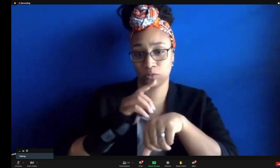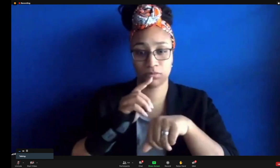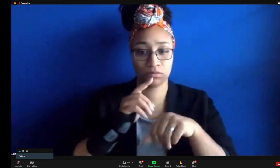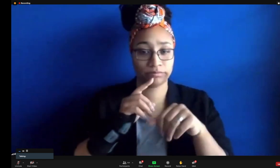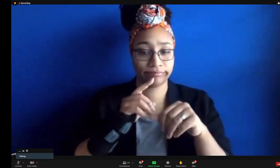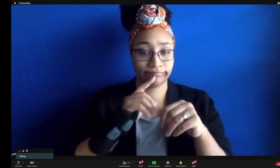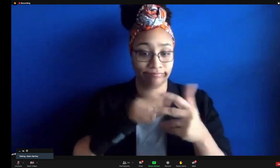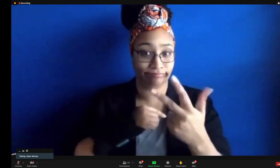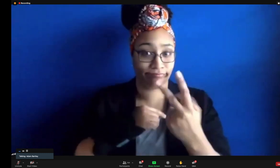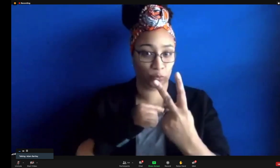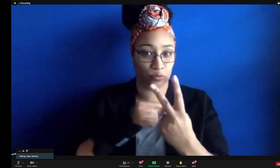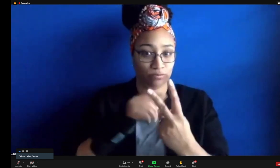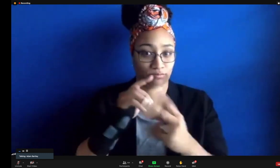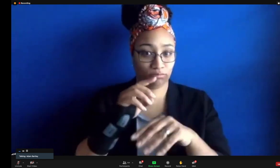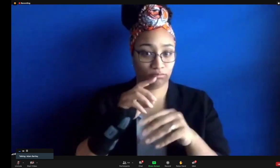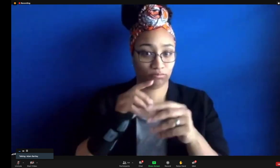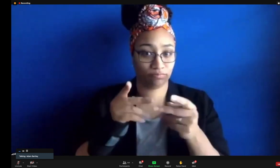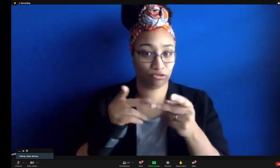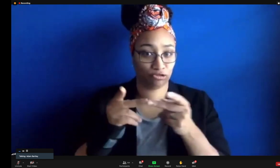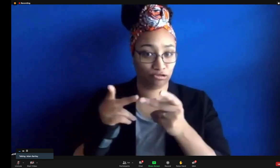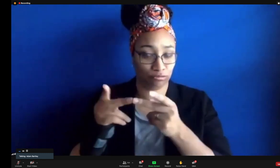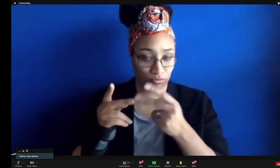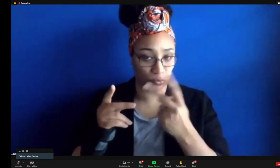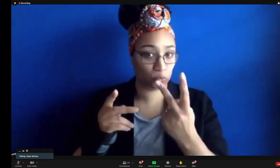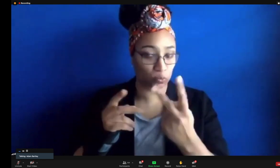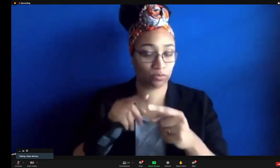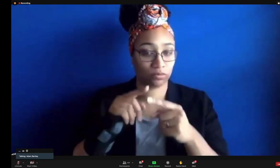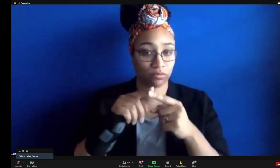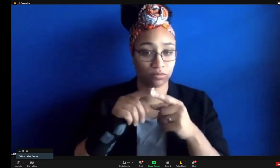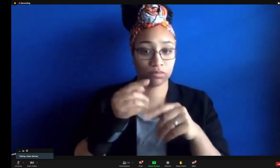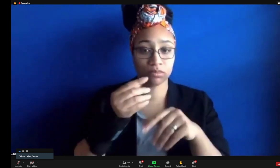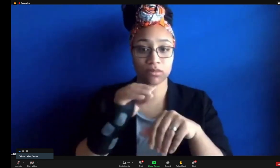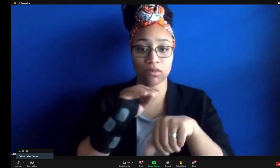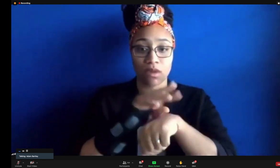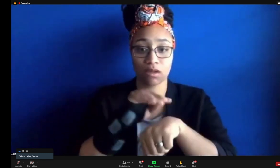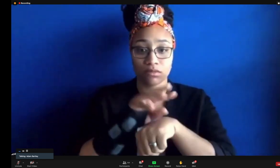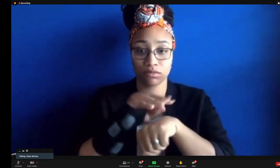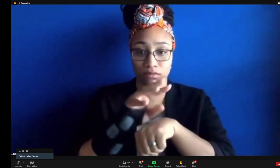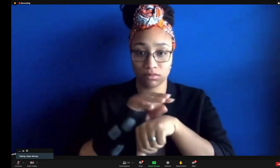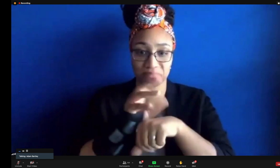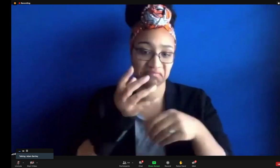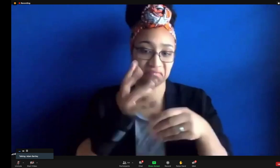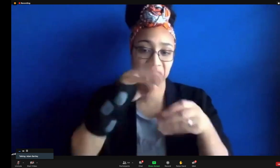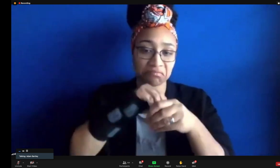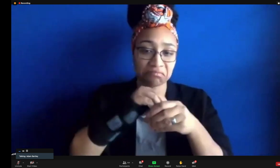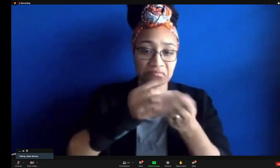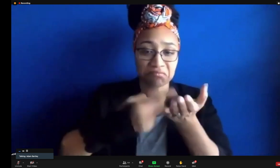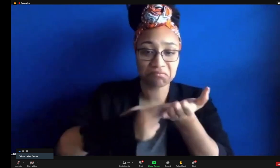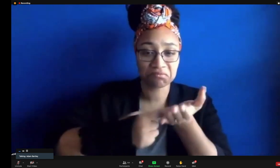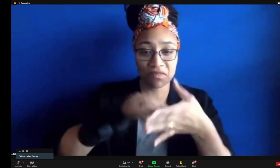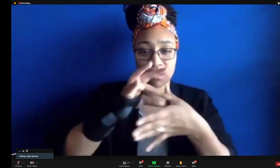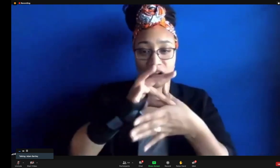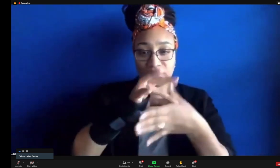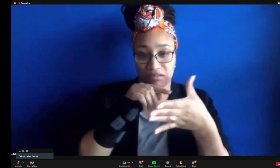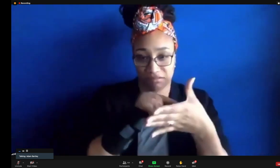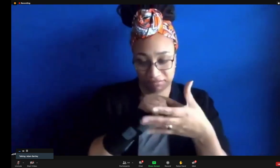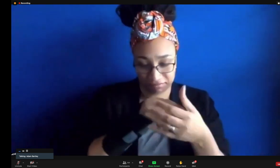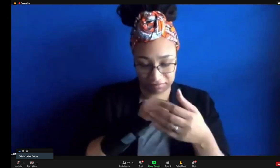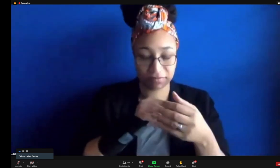Okay, a little about my duties. There were two different positions. One was as consultant, we're discussing the